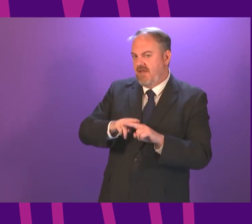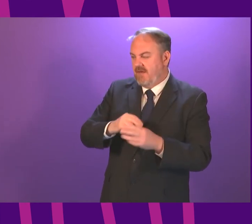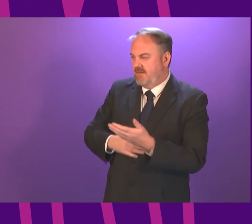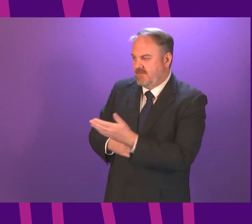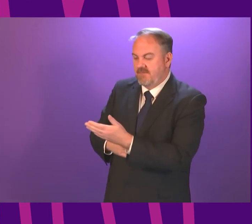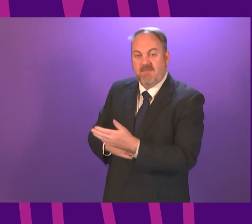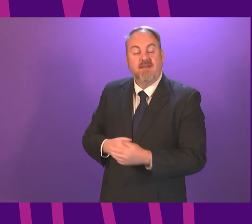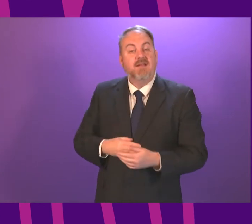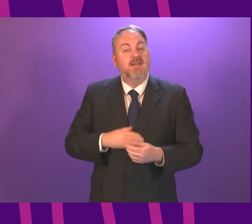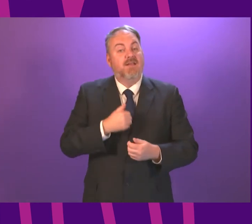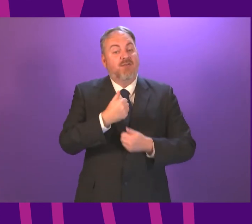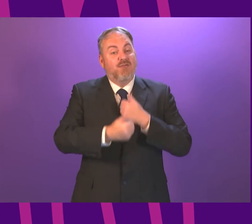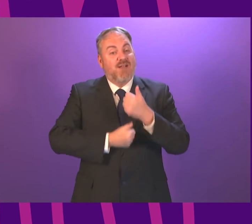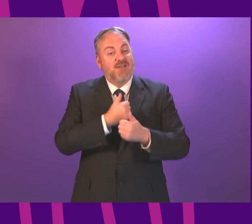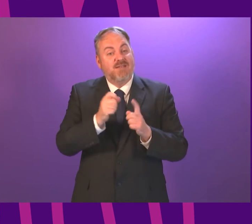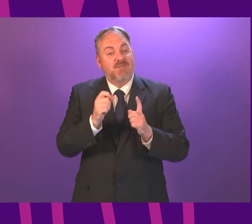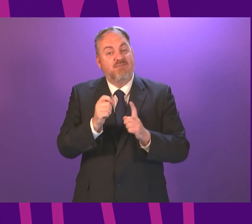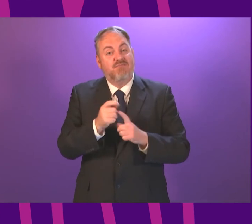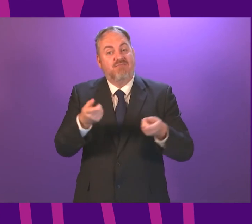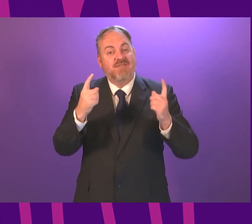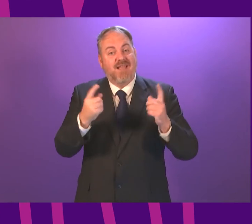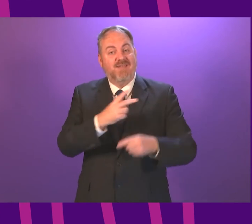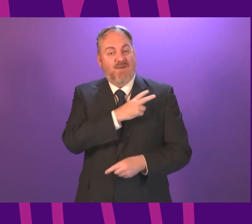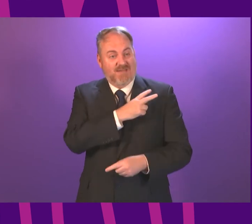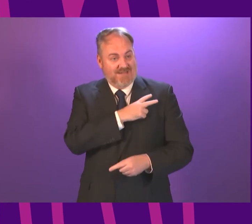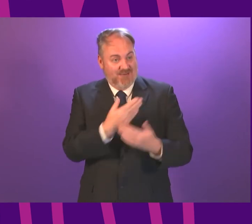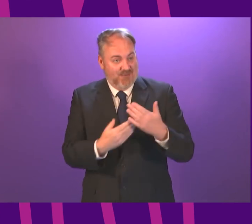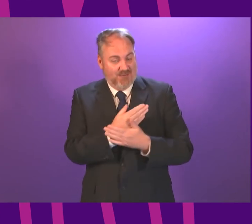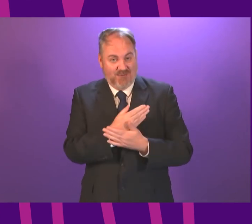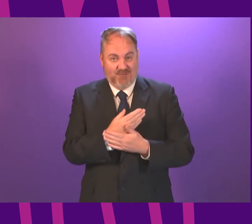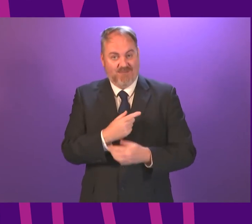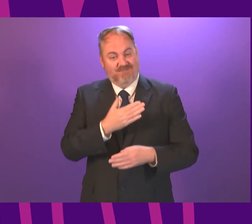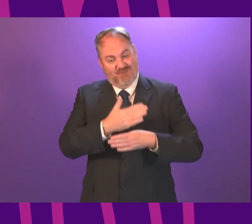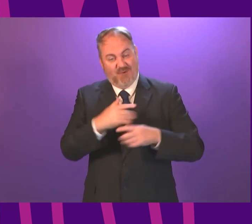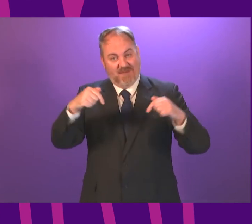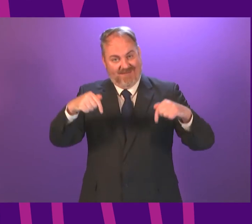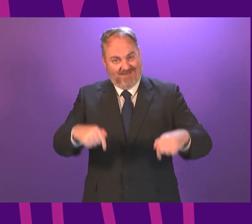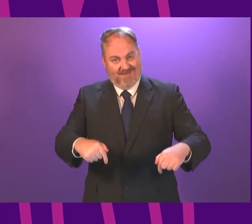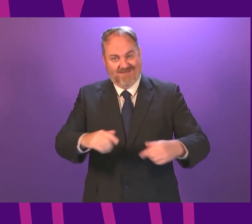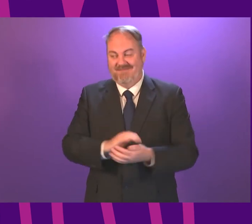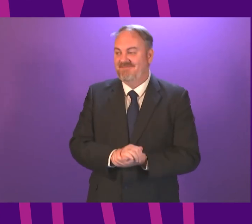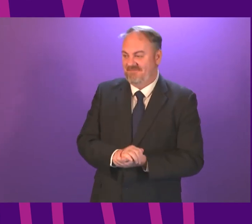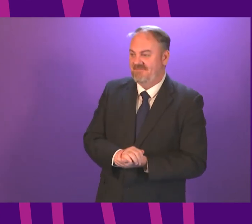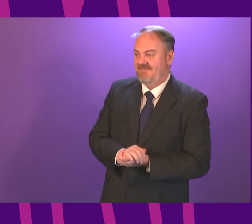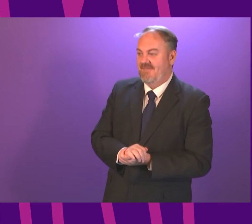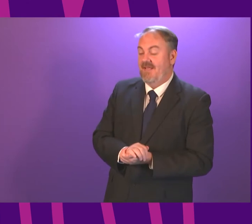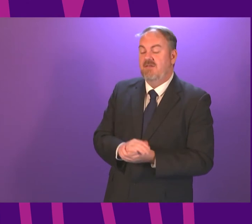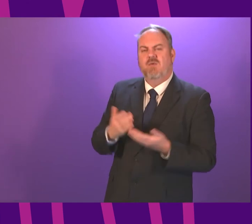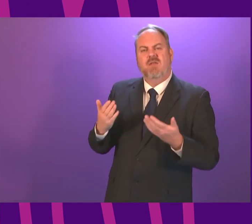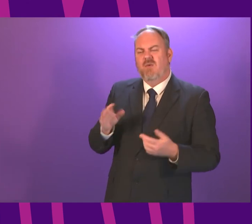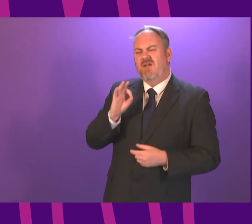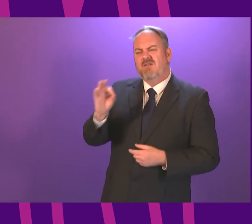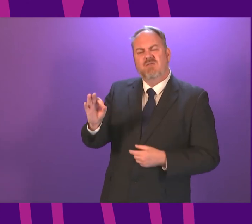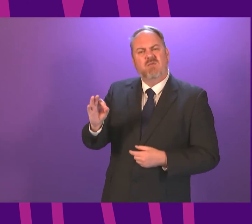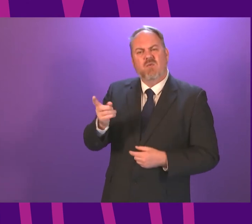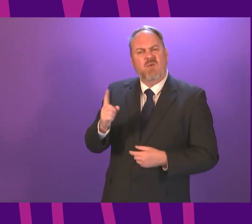Congratulations, President-Officer, on your new role. I look forward to working with you and engaging with you over the coming years. I'd like to ask the First Minister what dialogue the